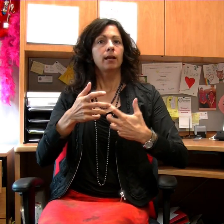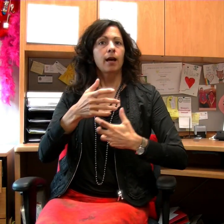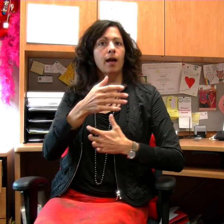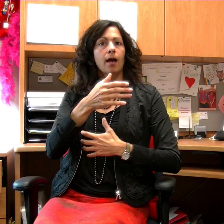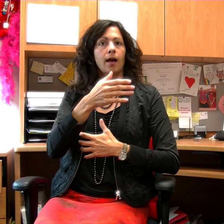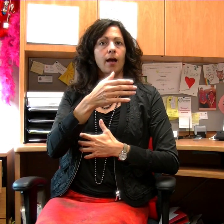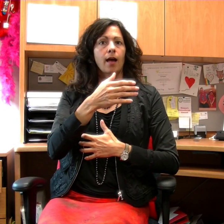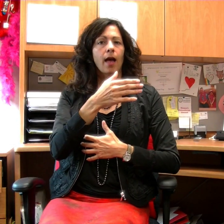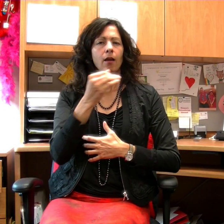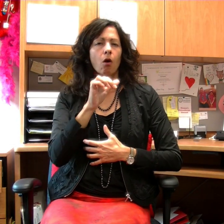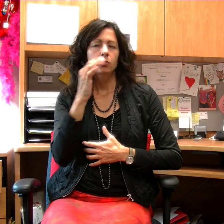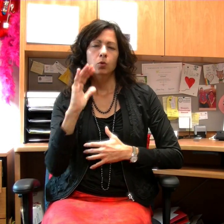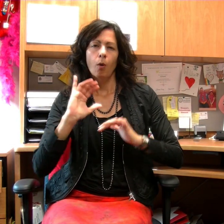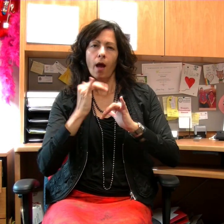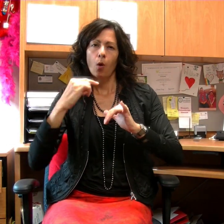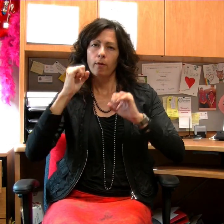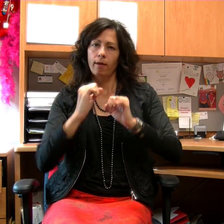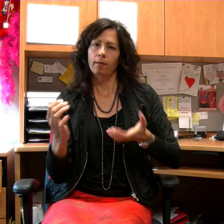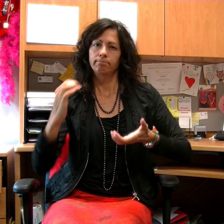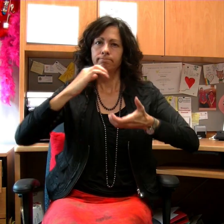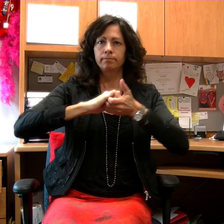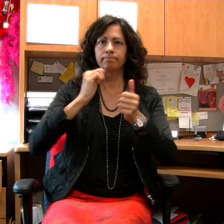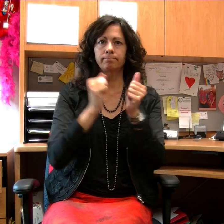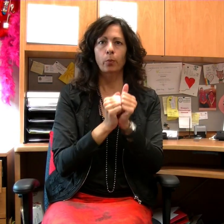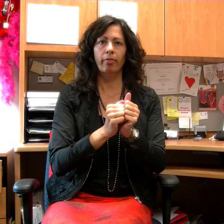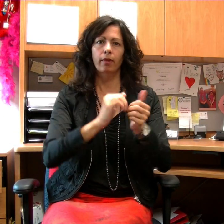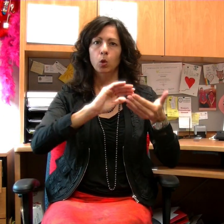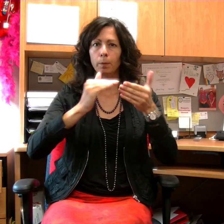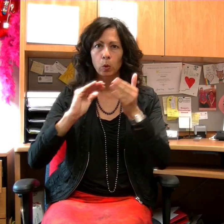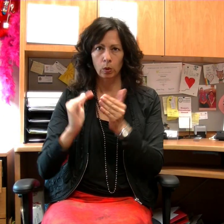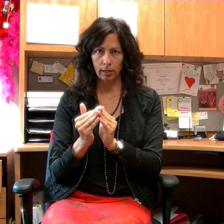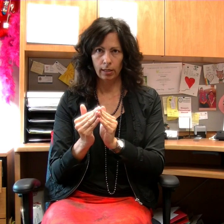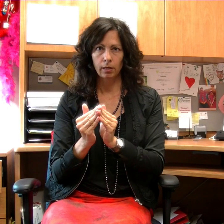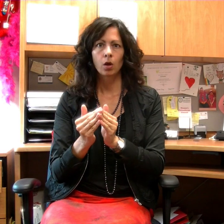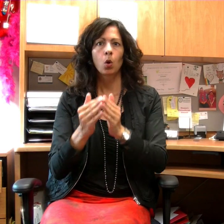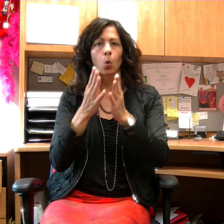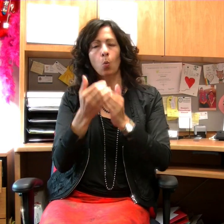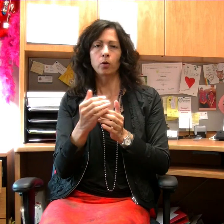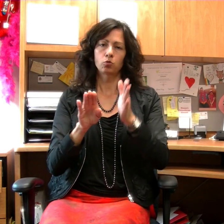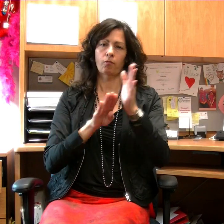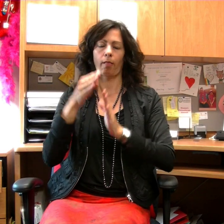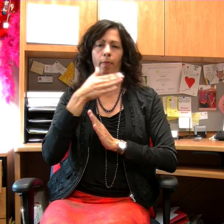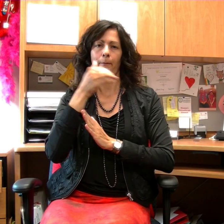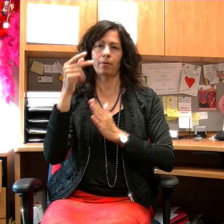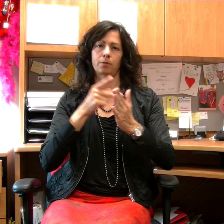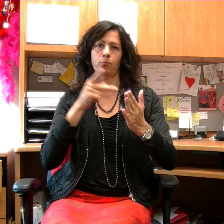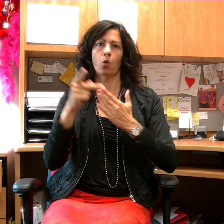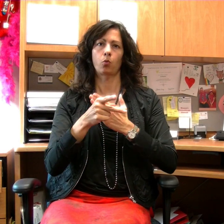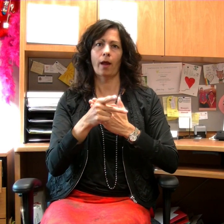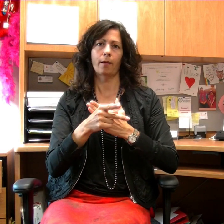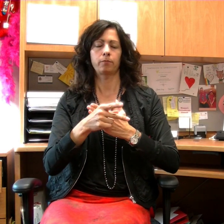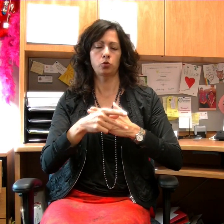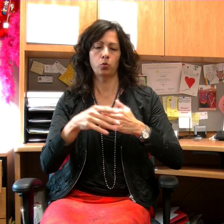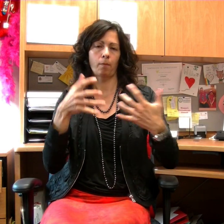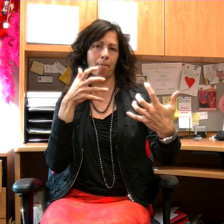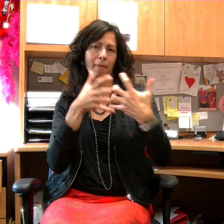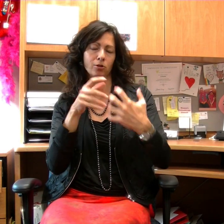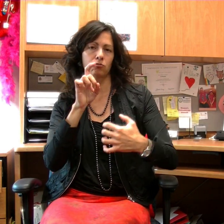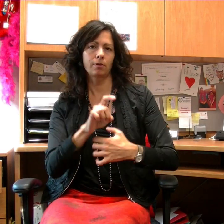are that we support, who the families are that we support, and how we can start to develop more partnerships with our community to develop the best